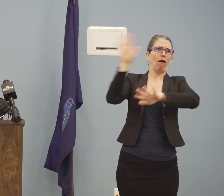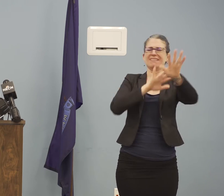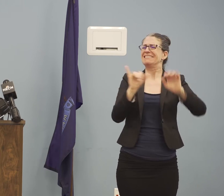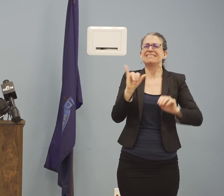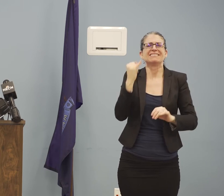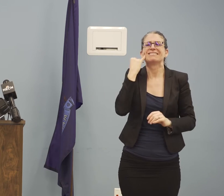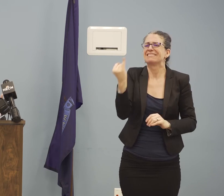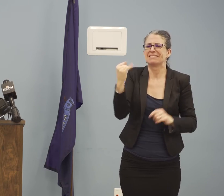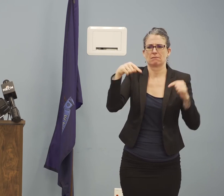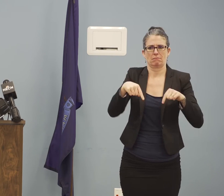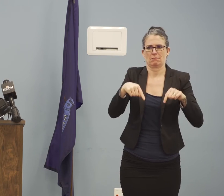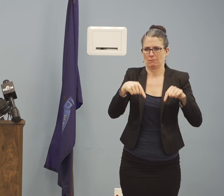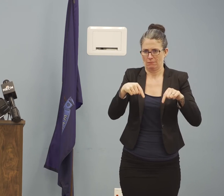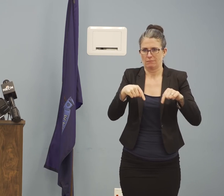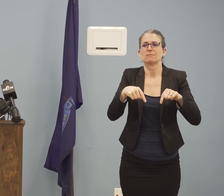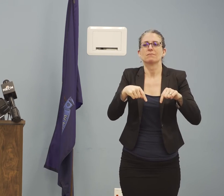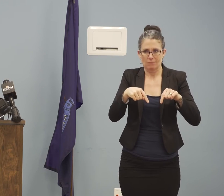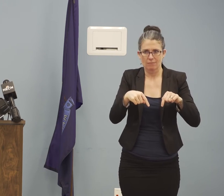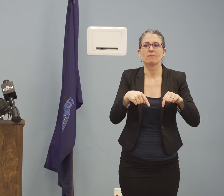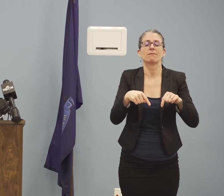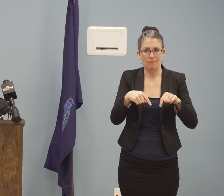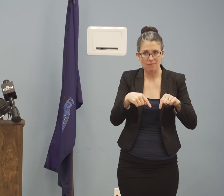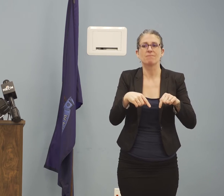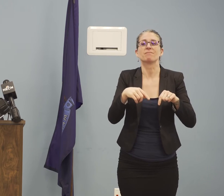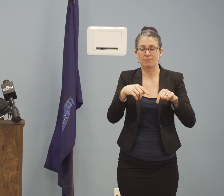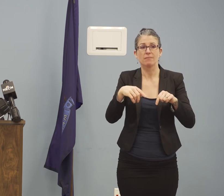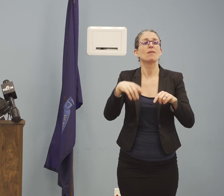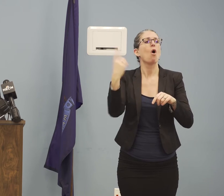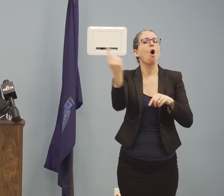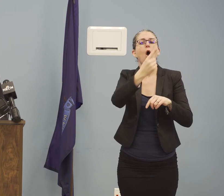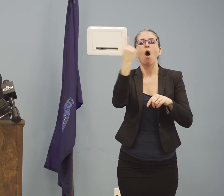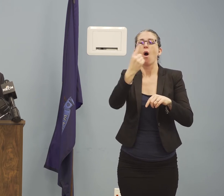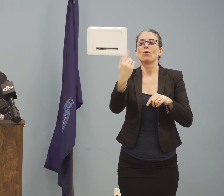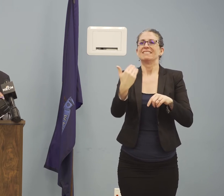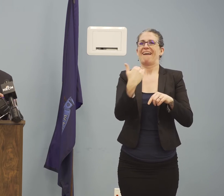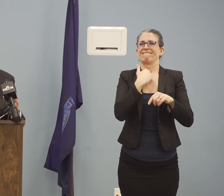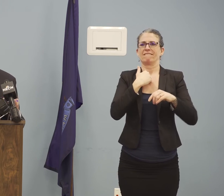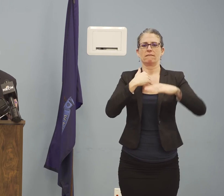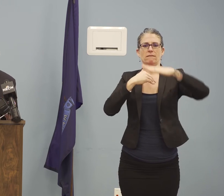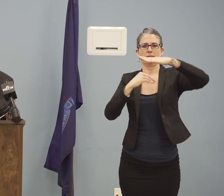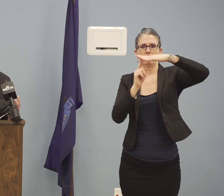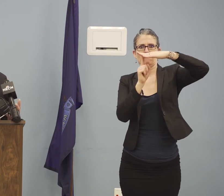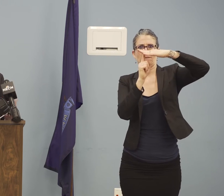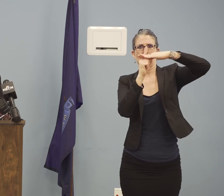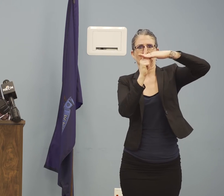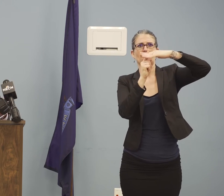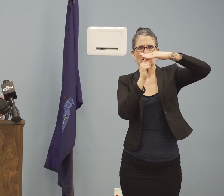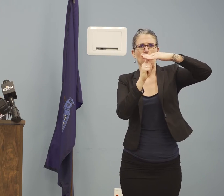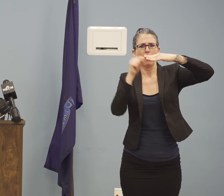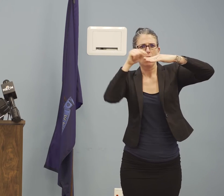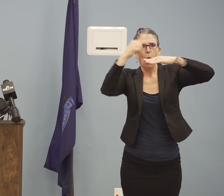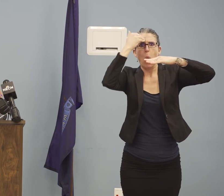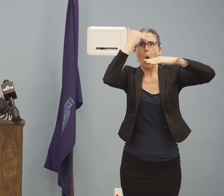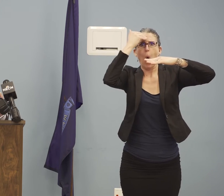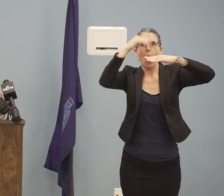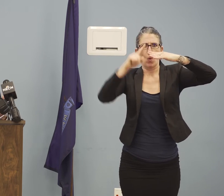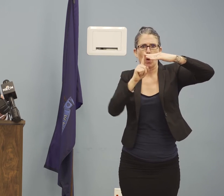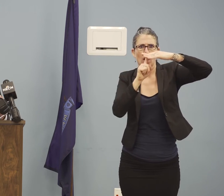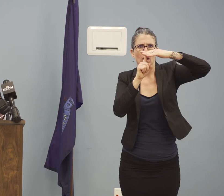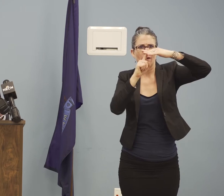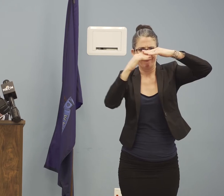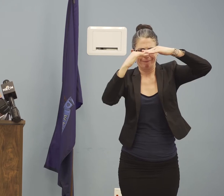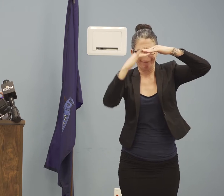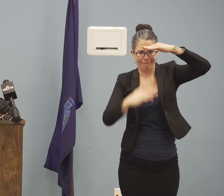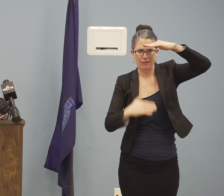seeing? And that's just the nature of looking at infectious diseases. It's always a concern. The concern